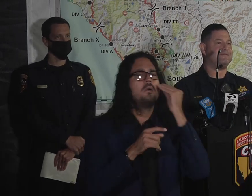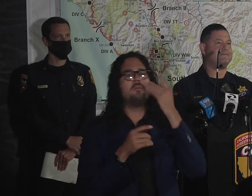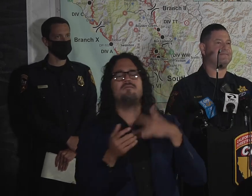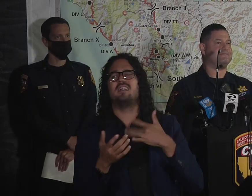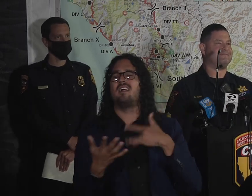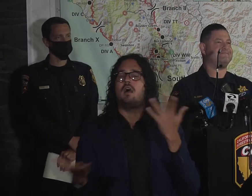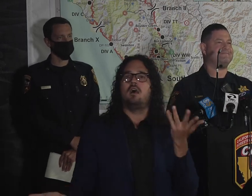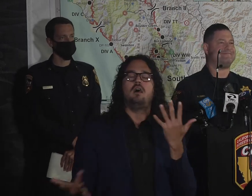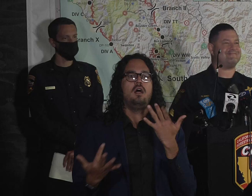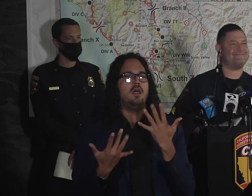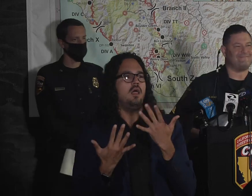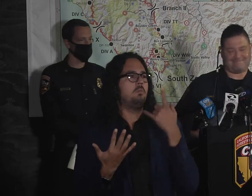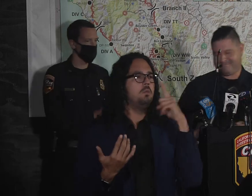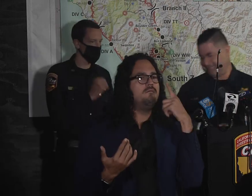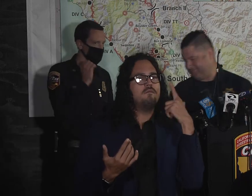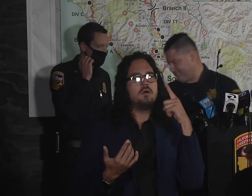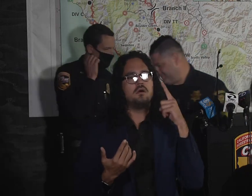-7.